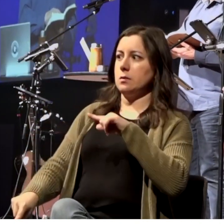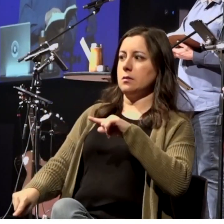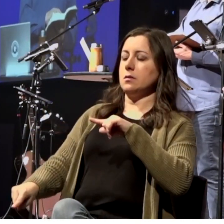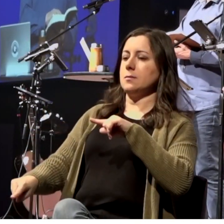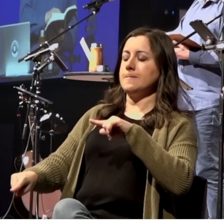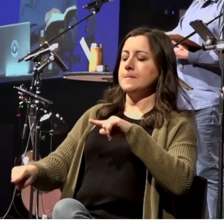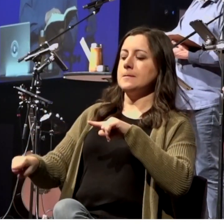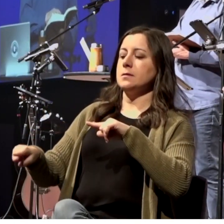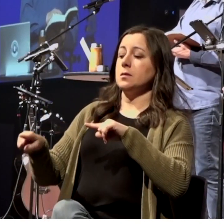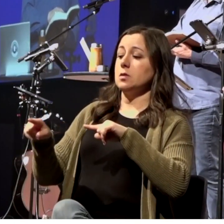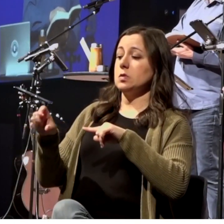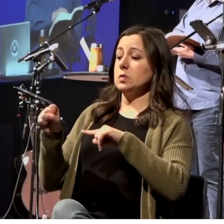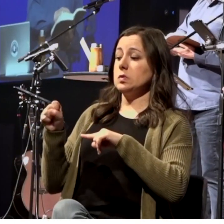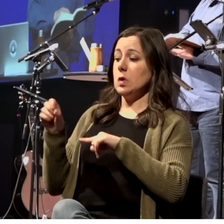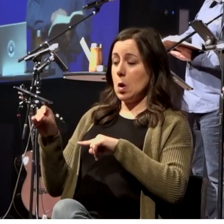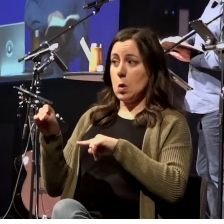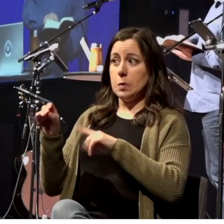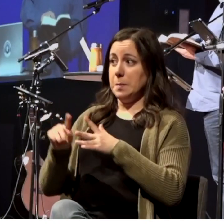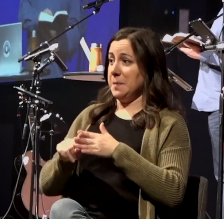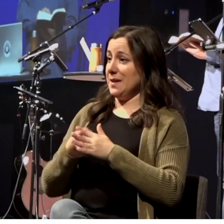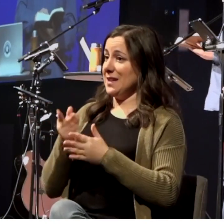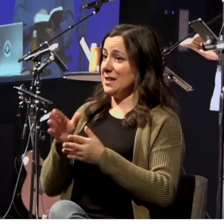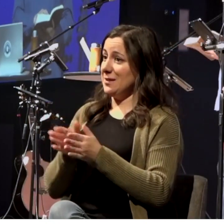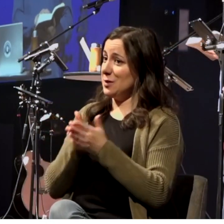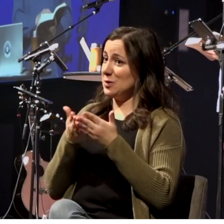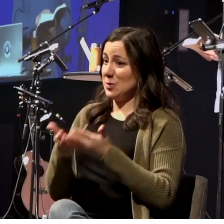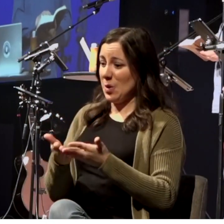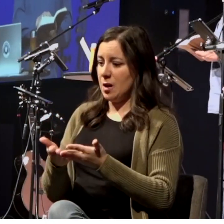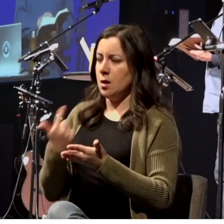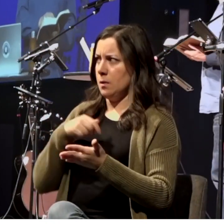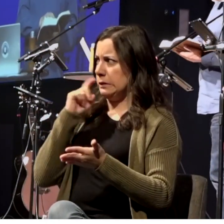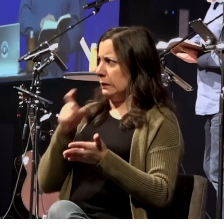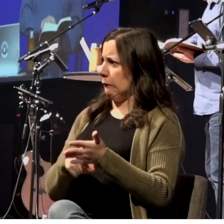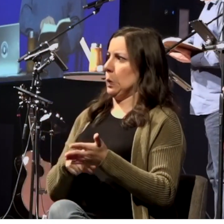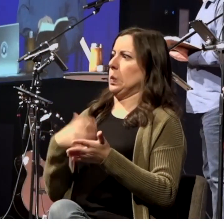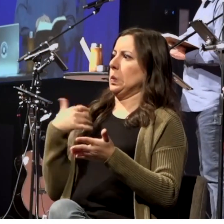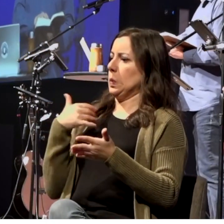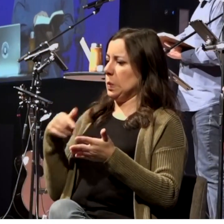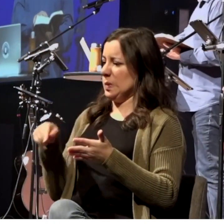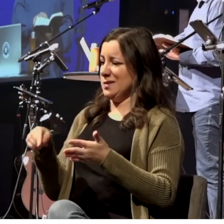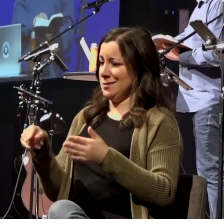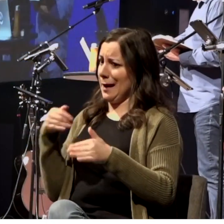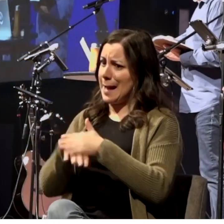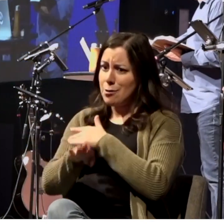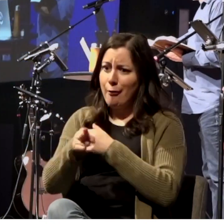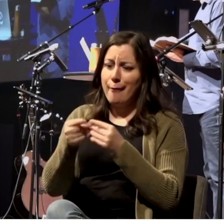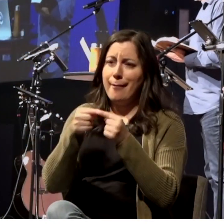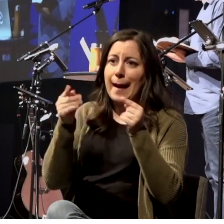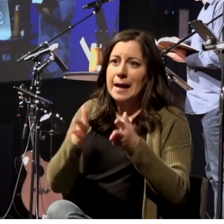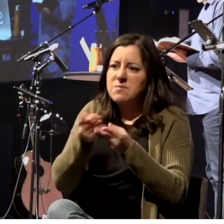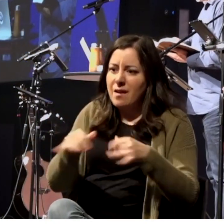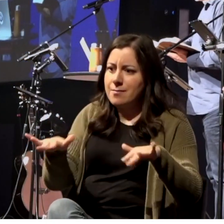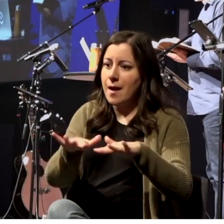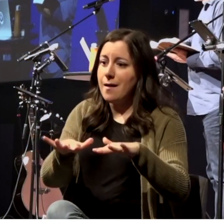we start off seeing a guy going into enemy territory. Why? He and his wife and his two sons,